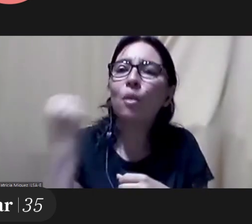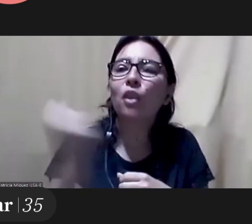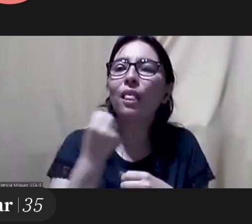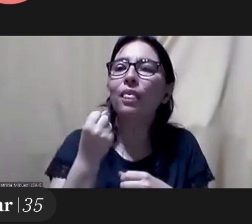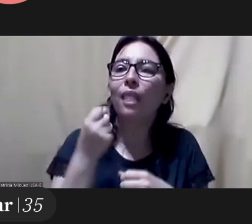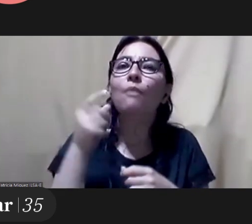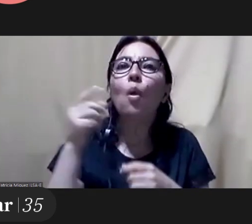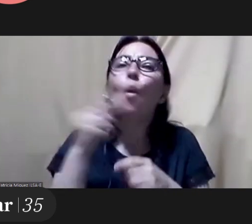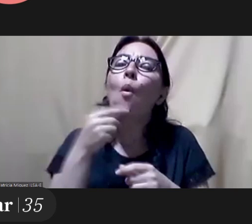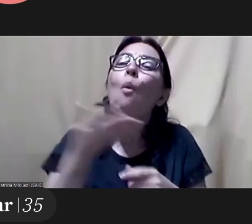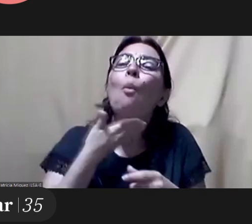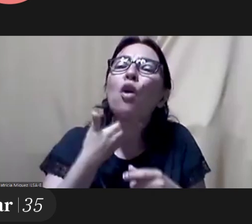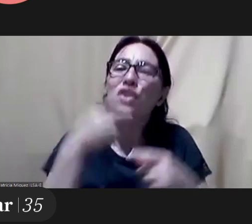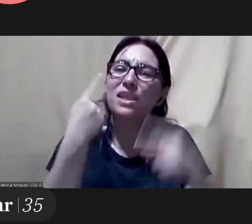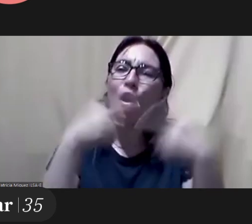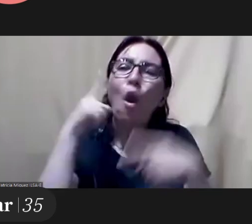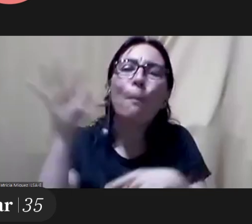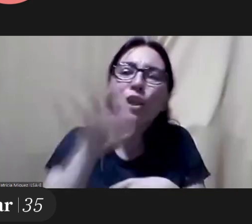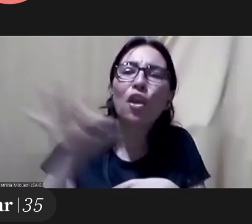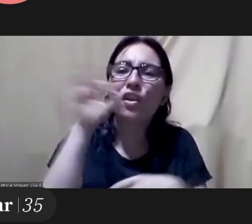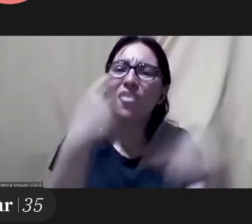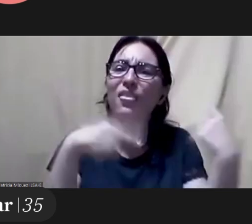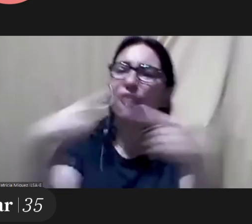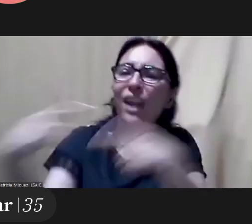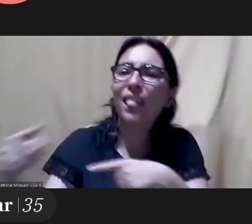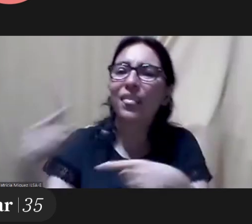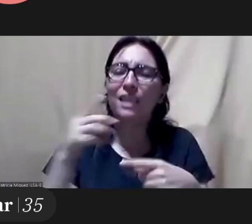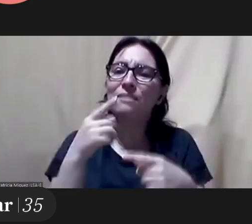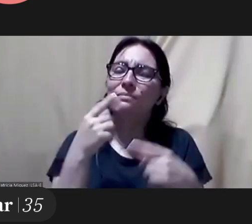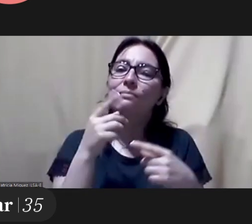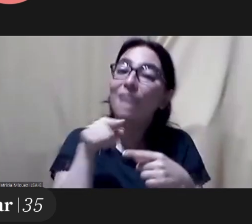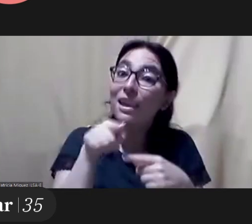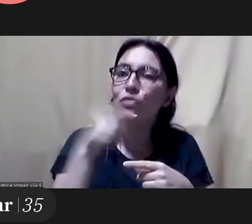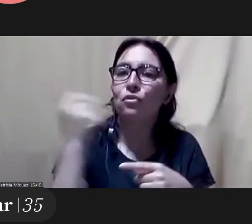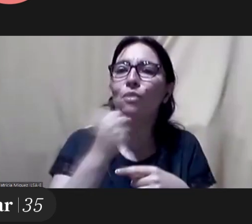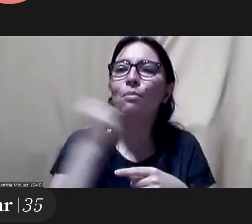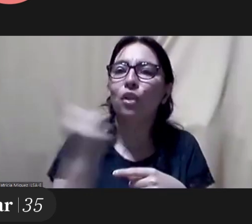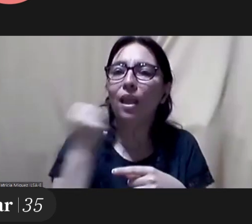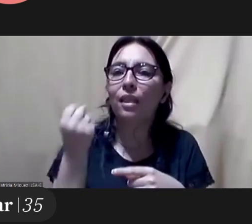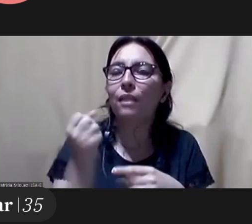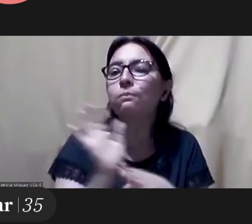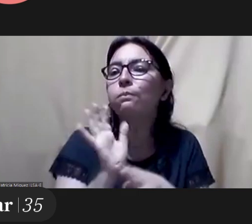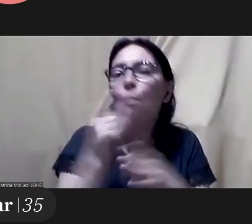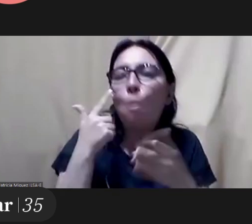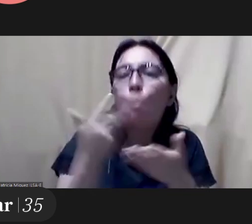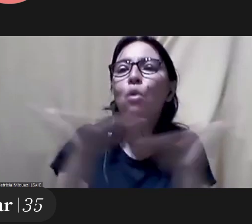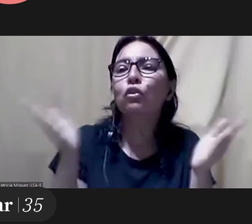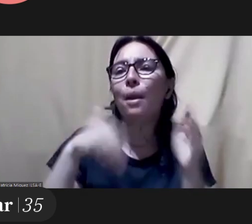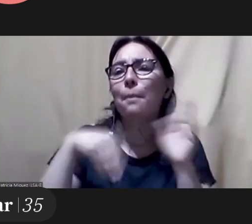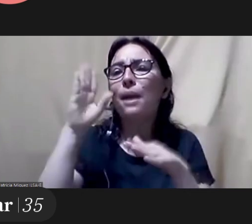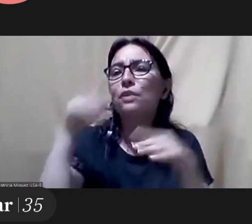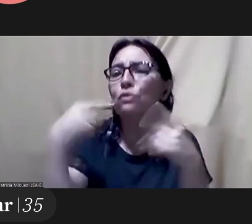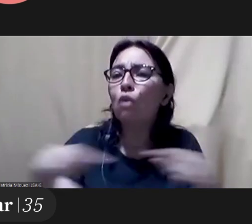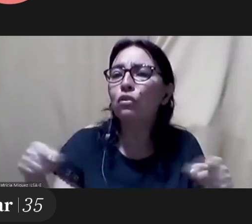voices, diversity of people who are able to narrate, to be able to see